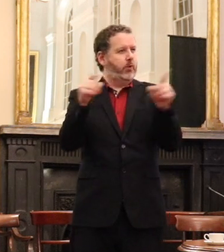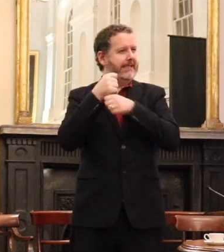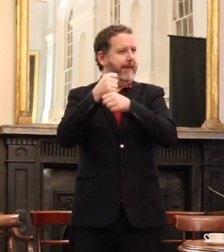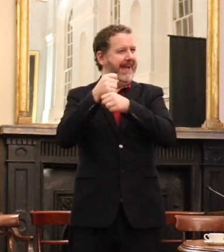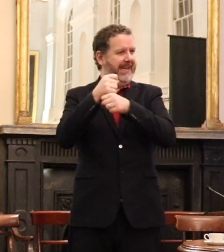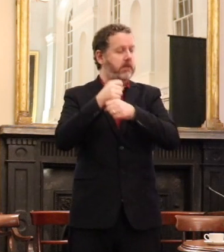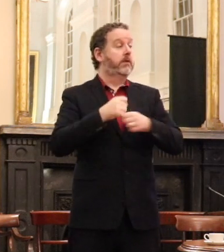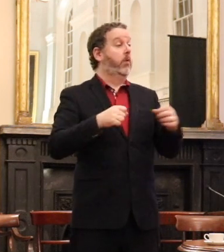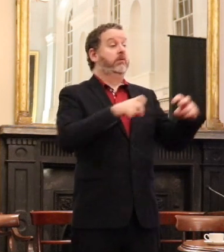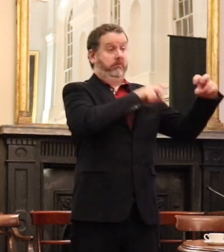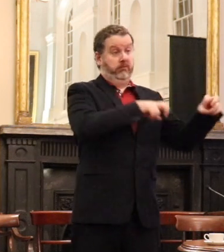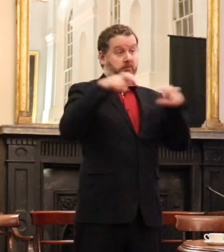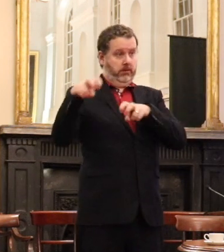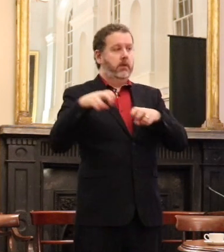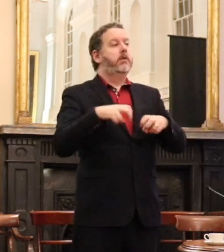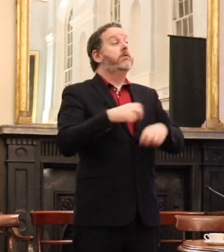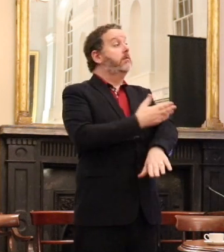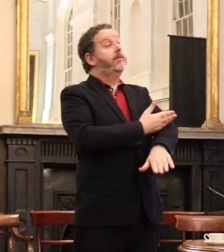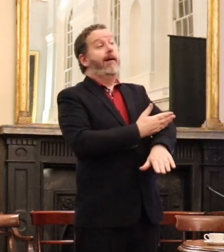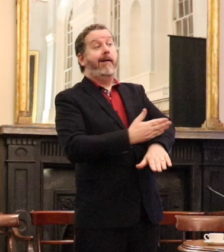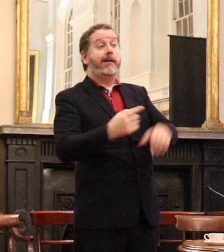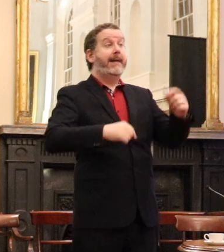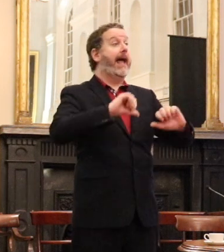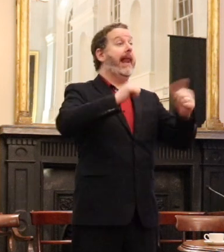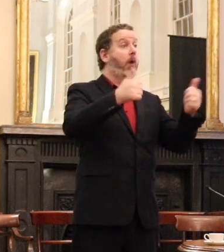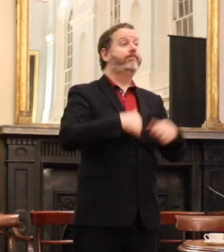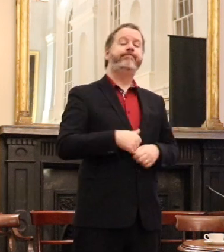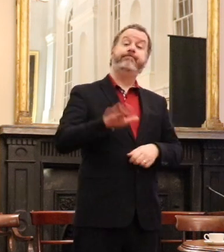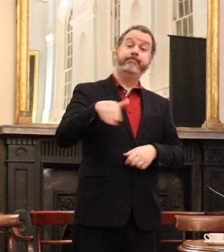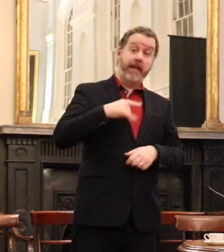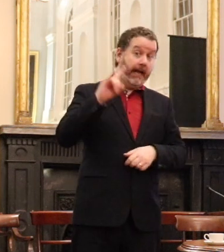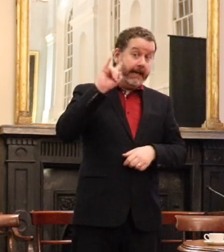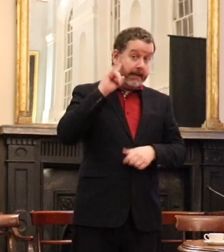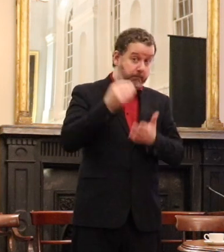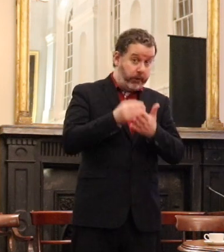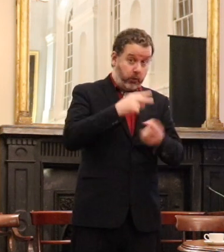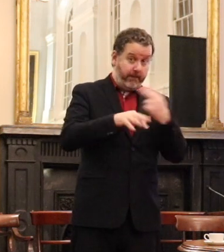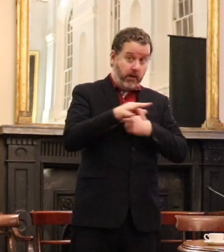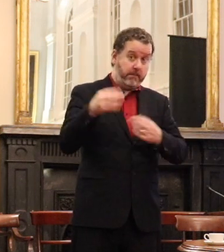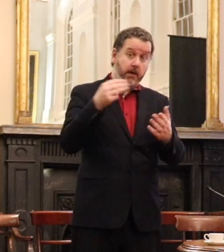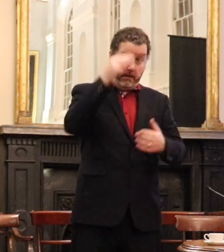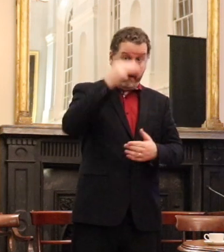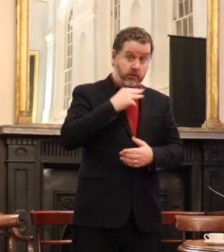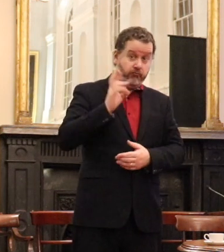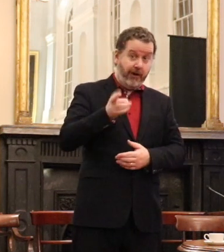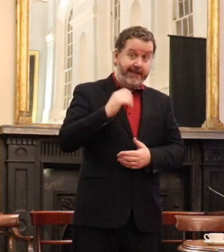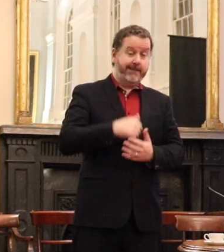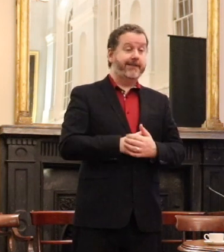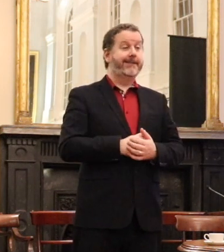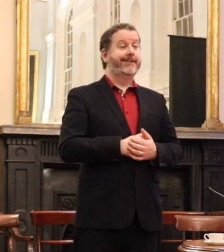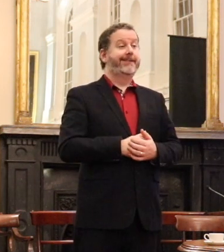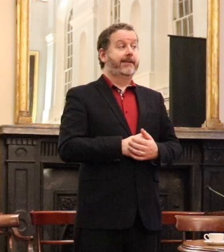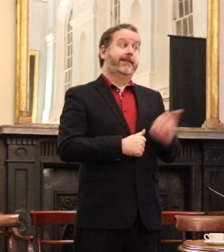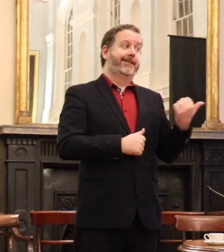off I hear you're getting away from America and he started to